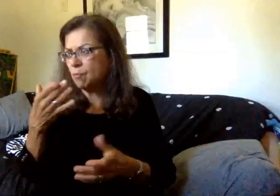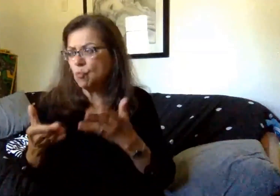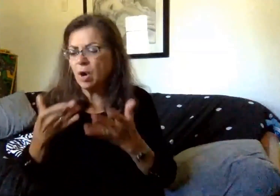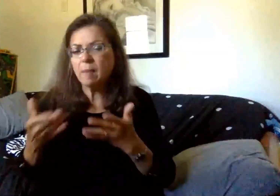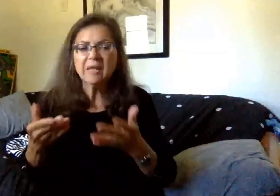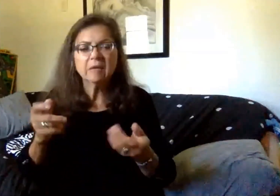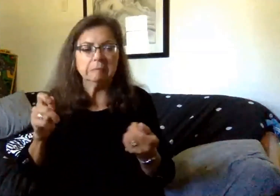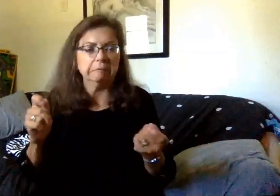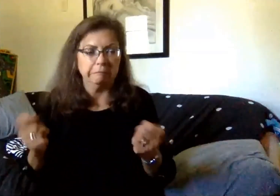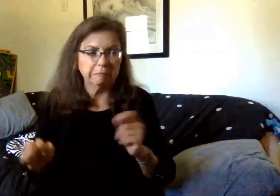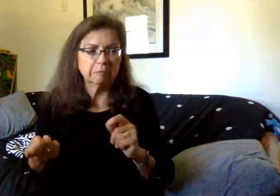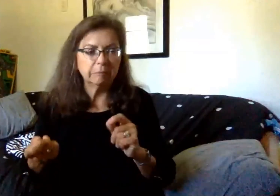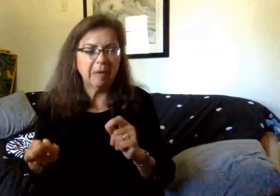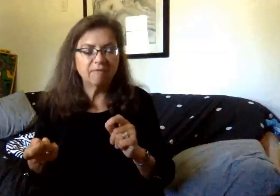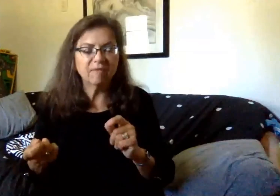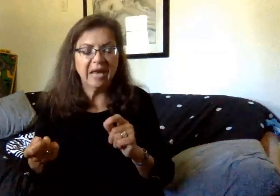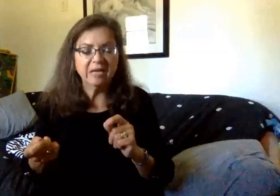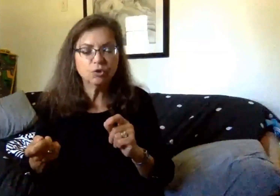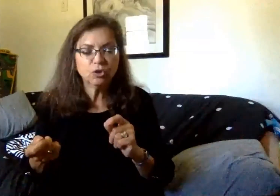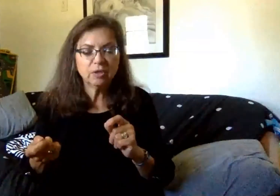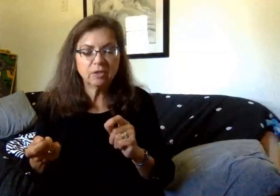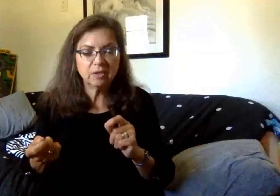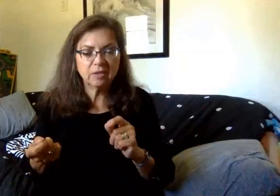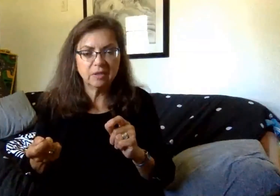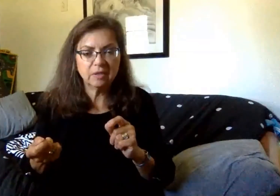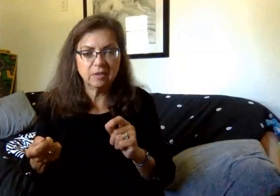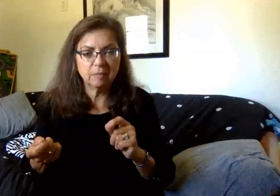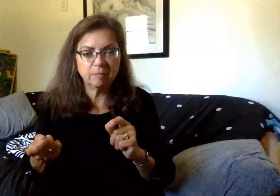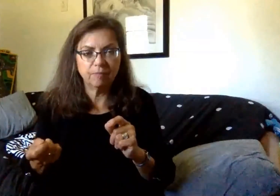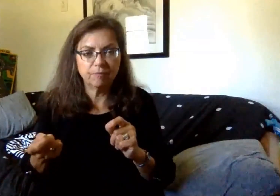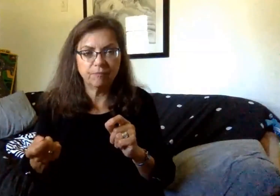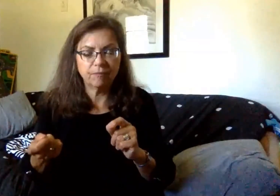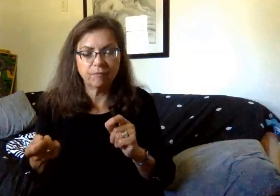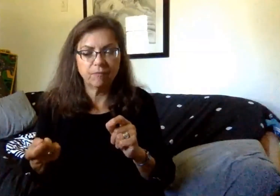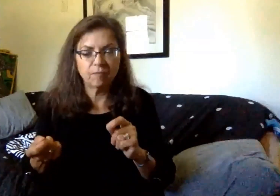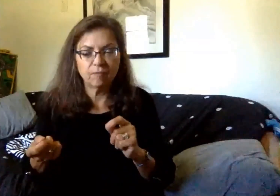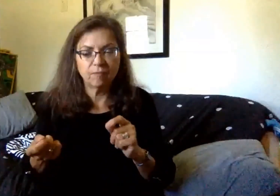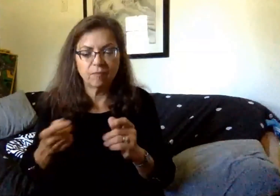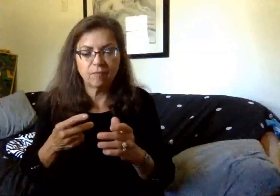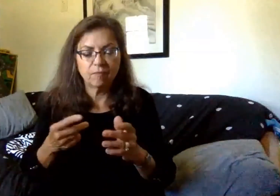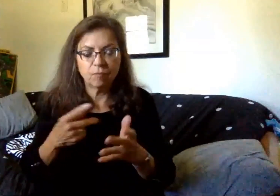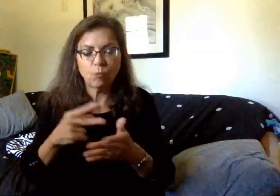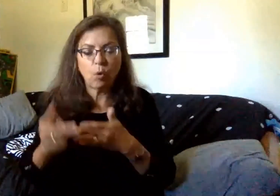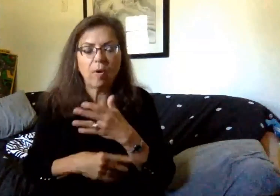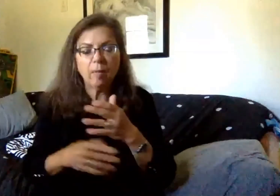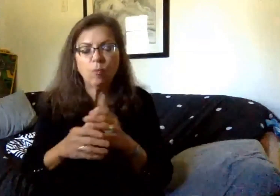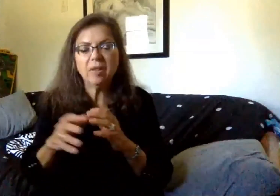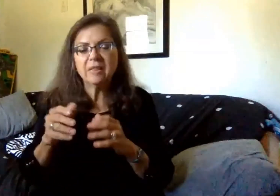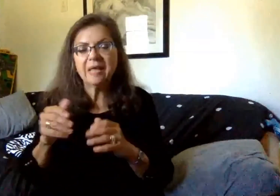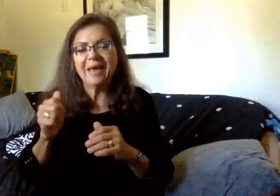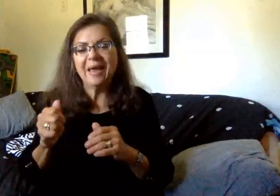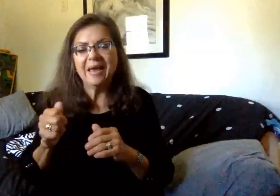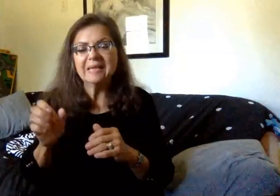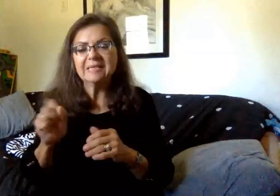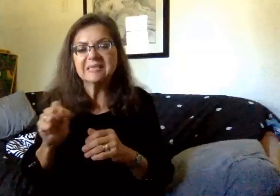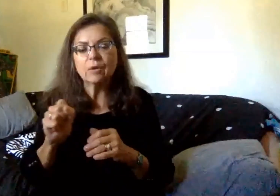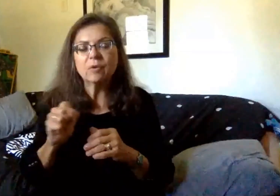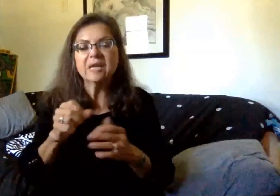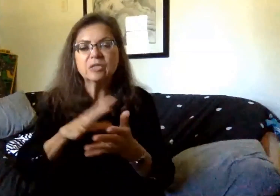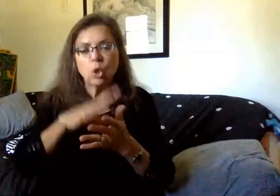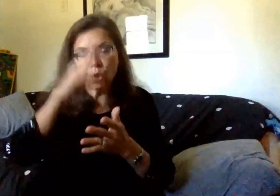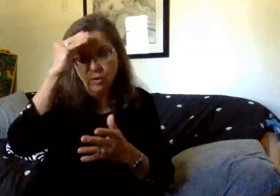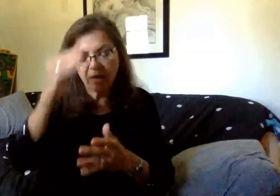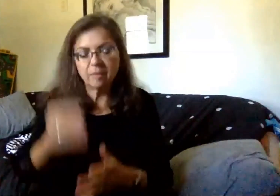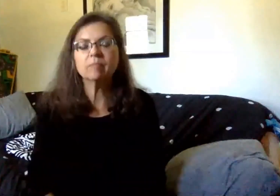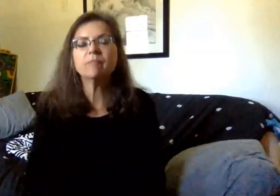modified, you know, program with asynchronous learning. Another question